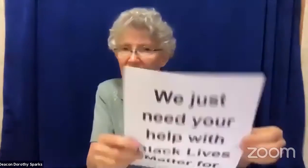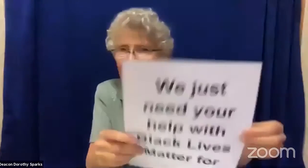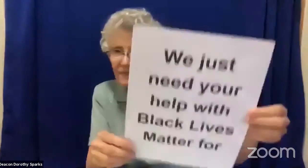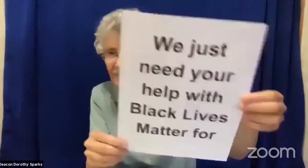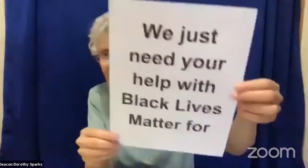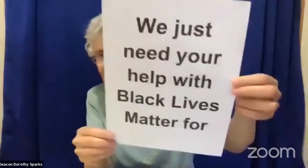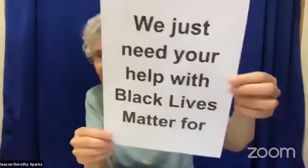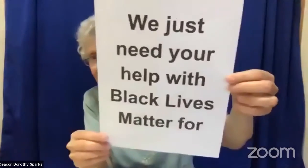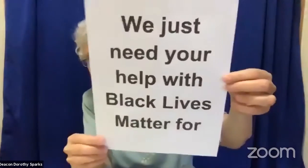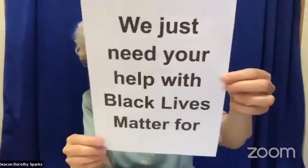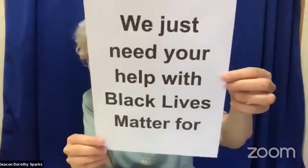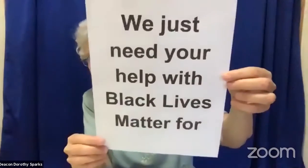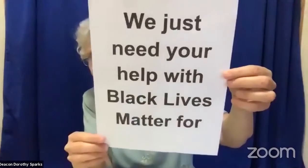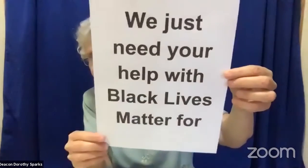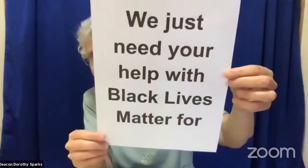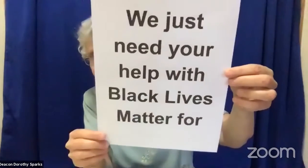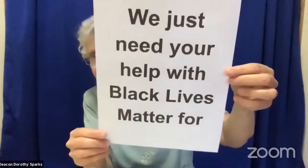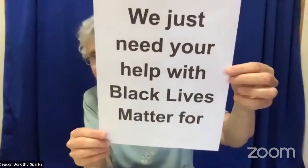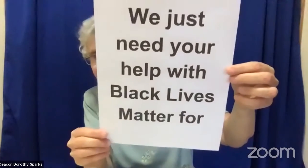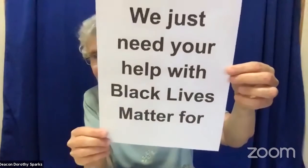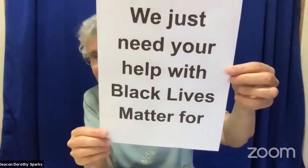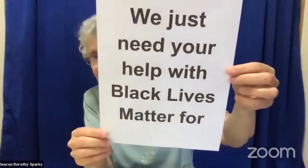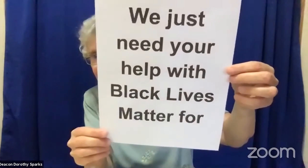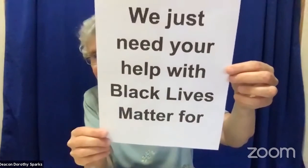know